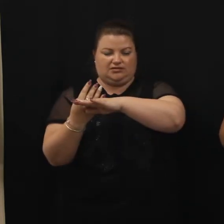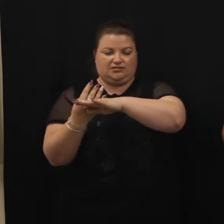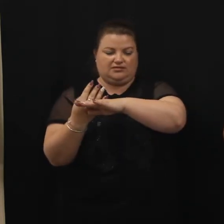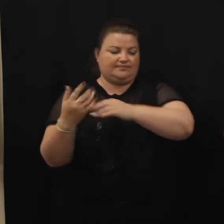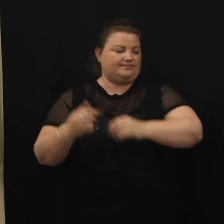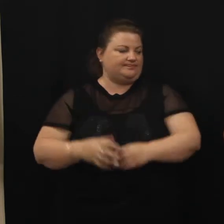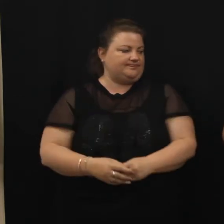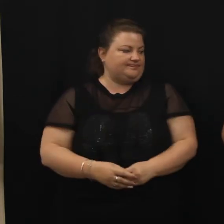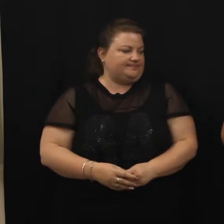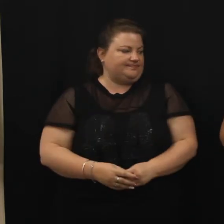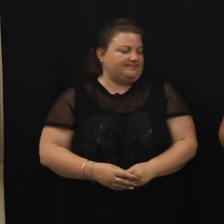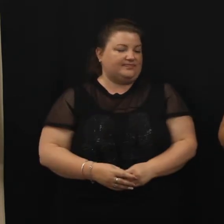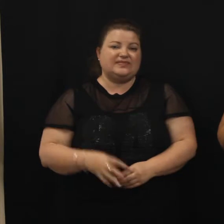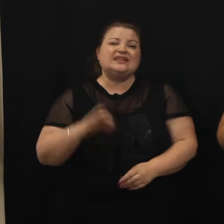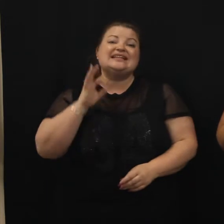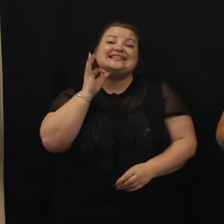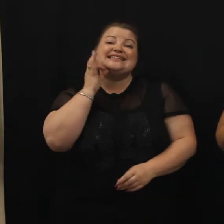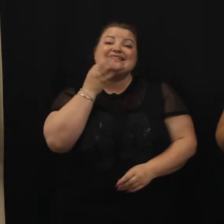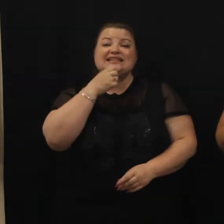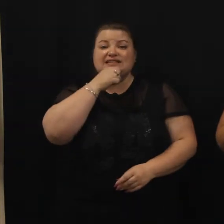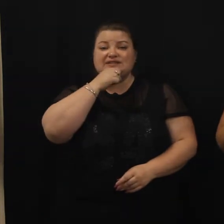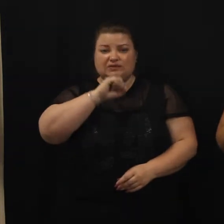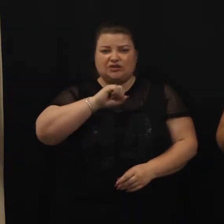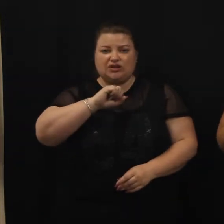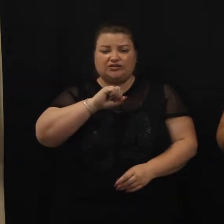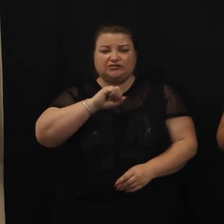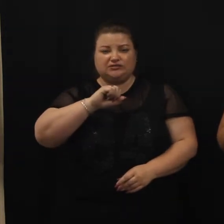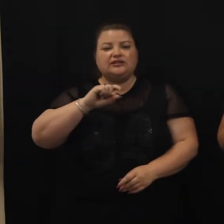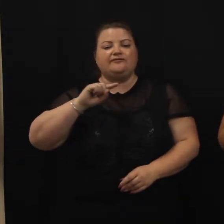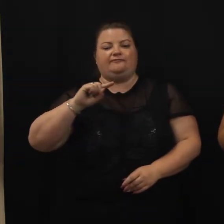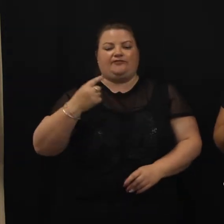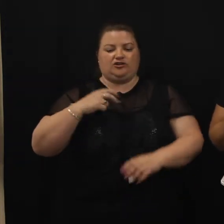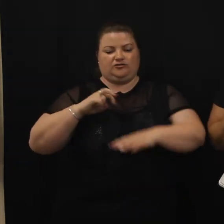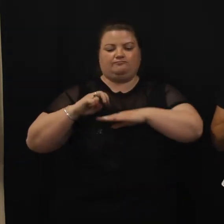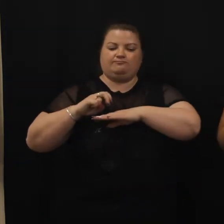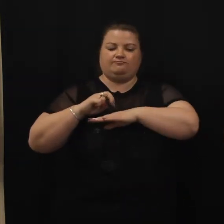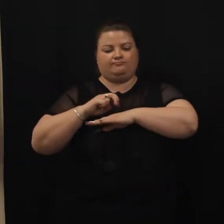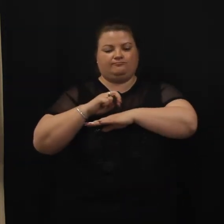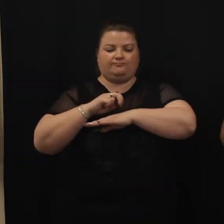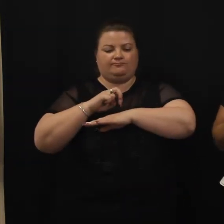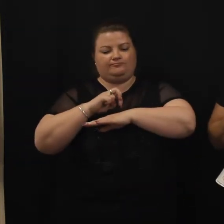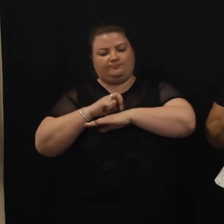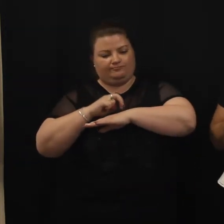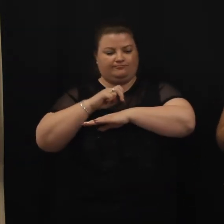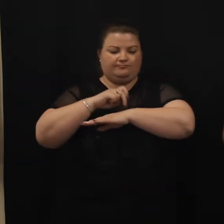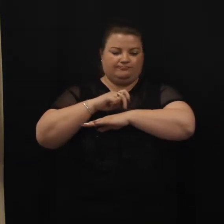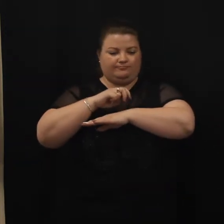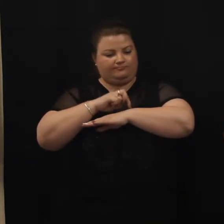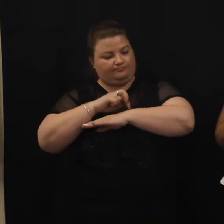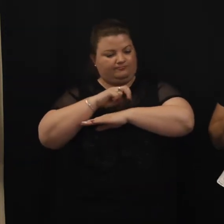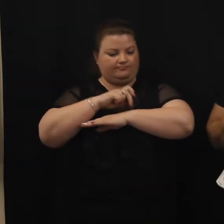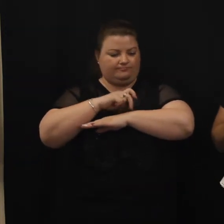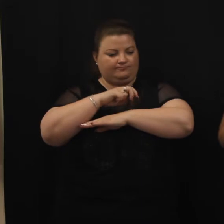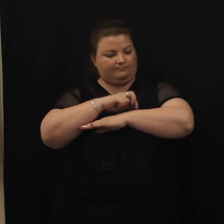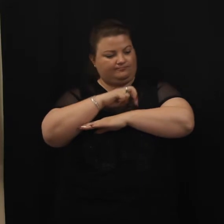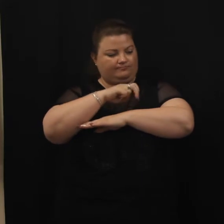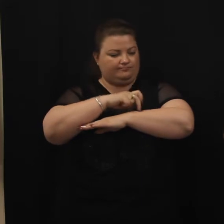The little billy goat gruff is first. Trip, trip, trip, trip, trip, trip,